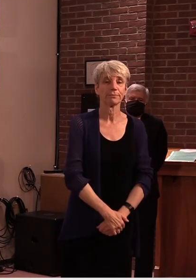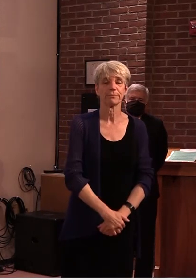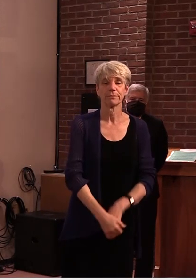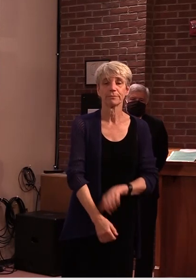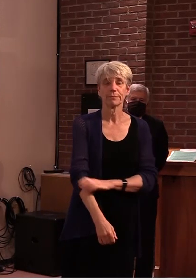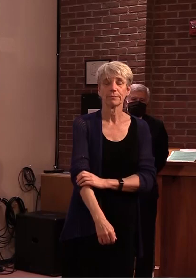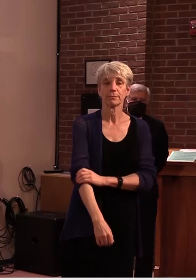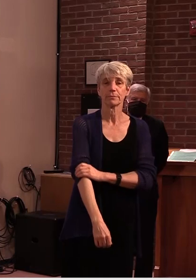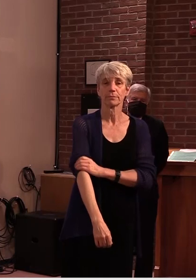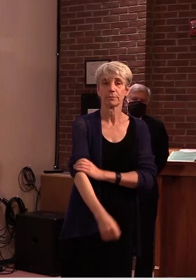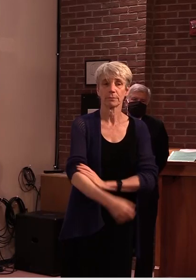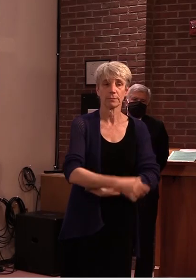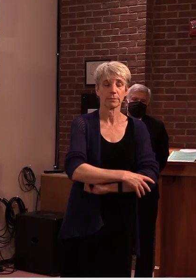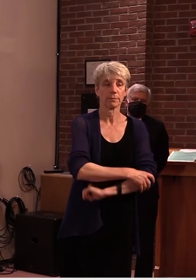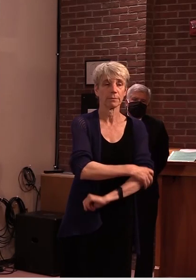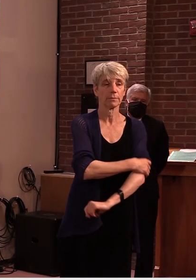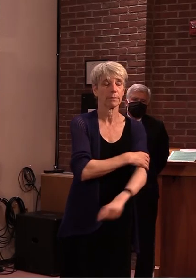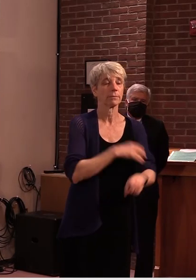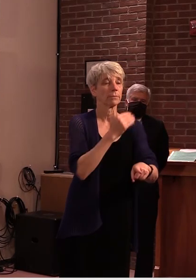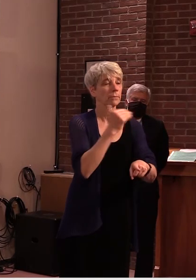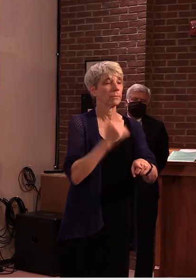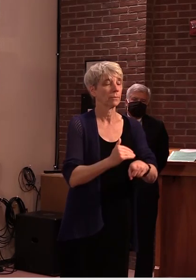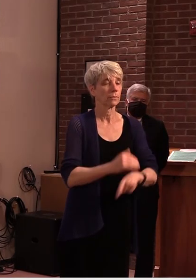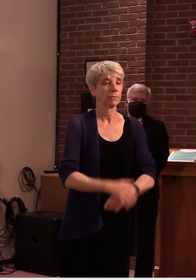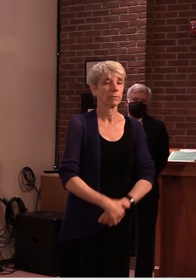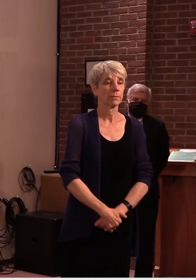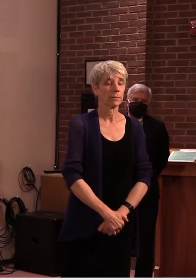kevin seven days